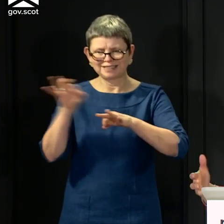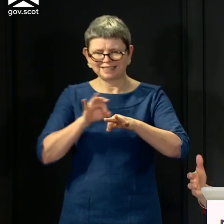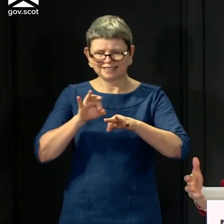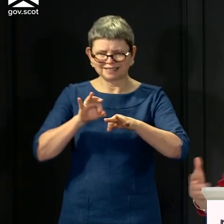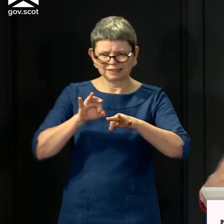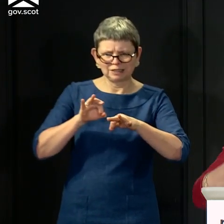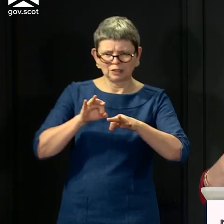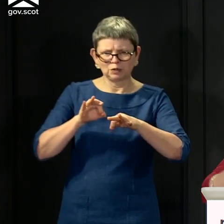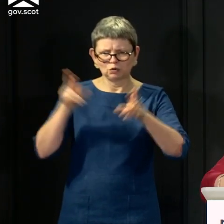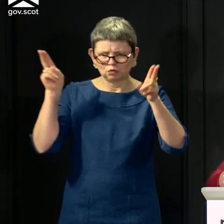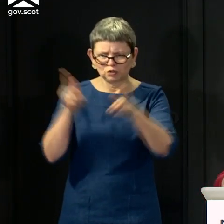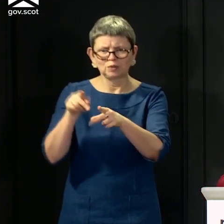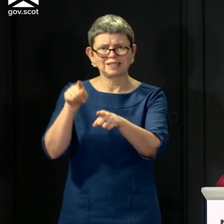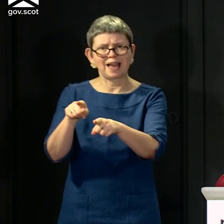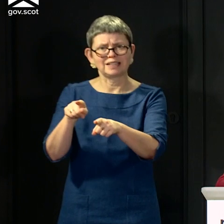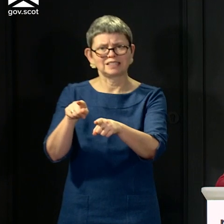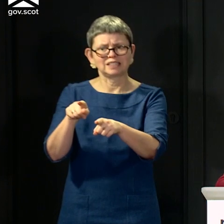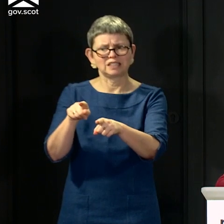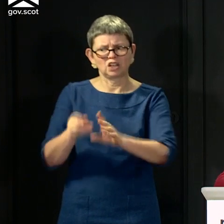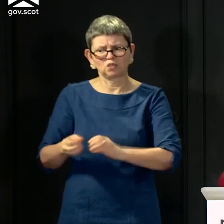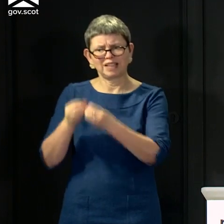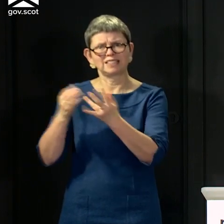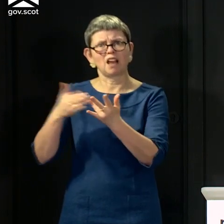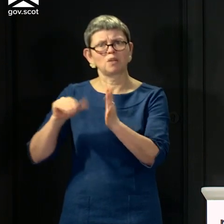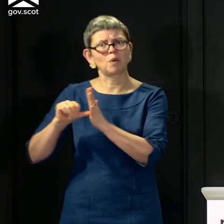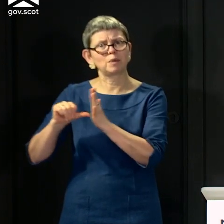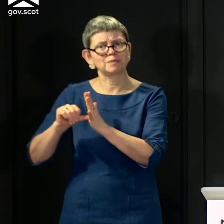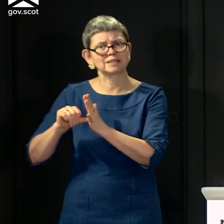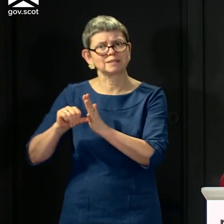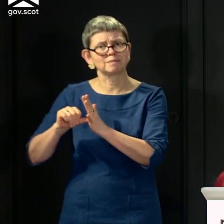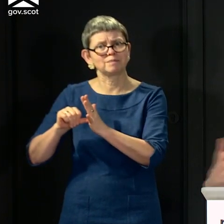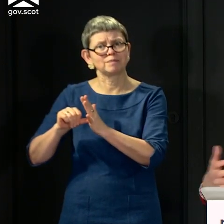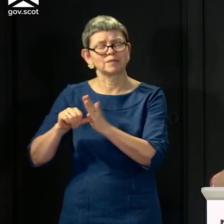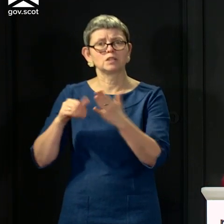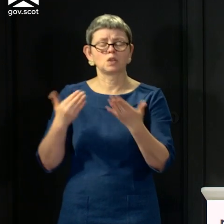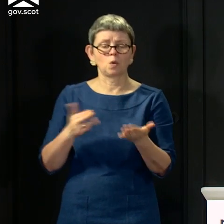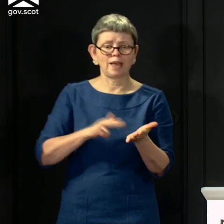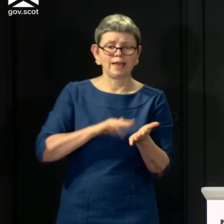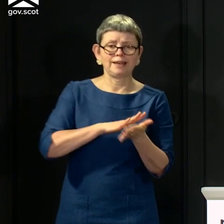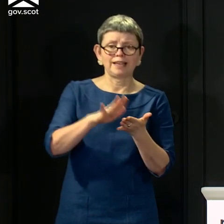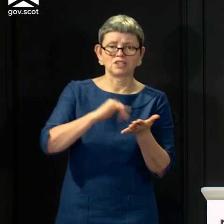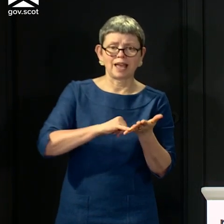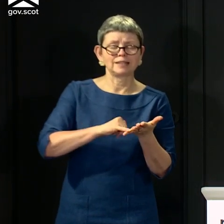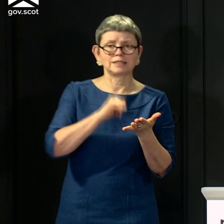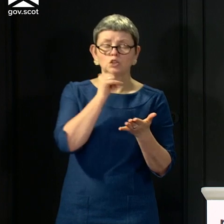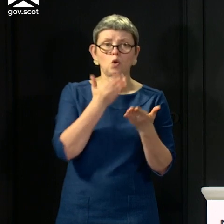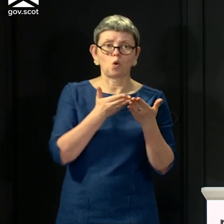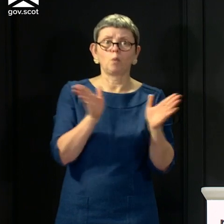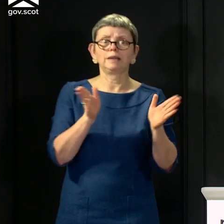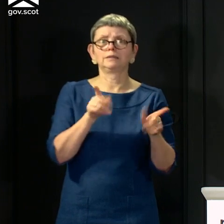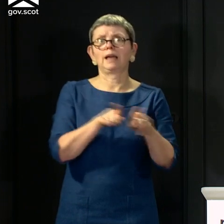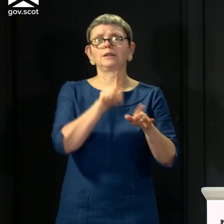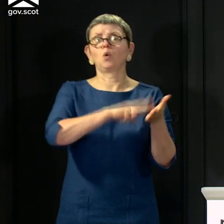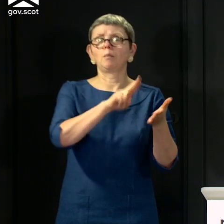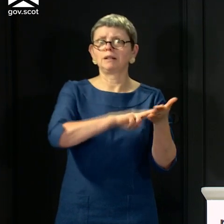creating other harms. The harm that will come if our NHS is not operating normally for a protracted period of time, the harm that